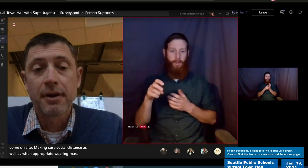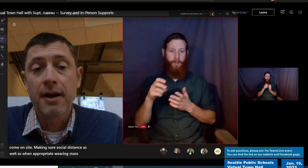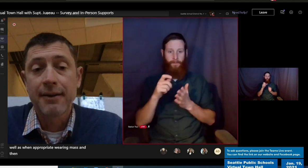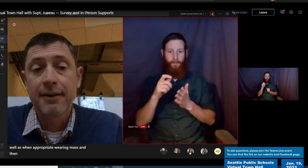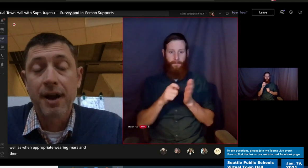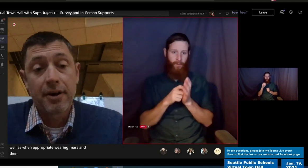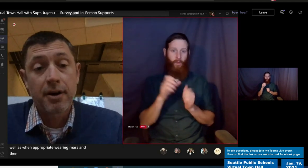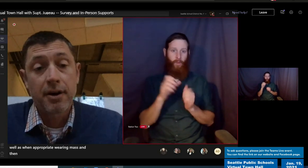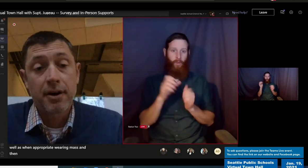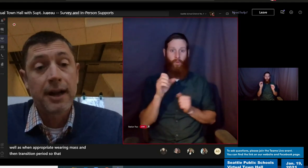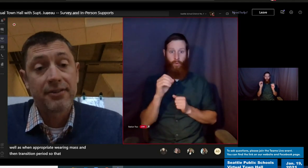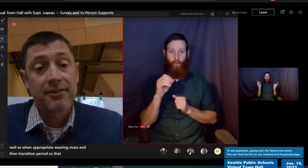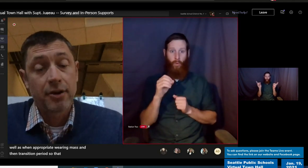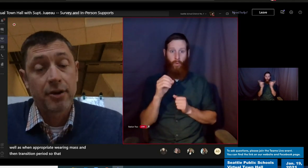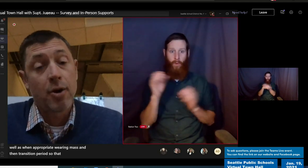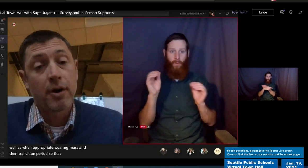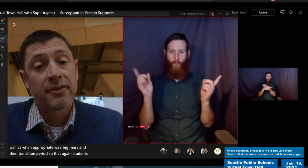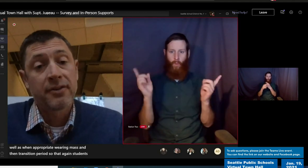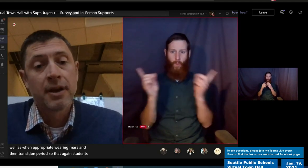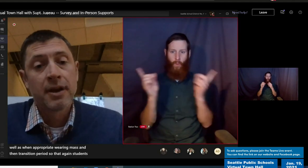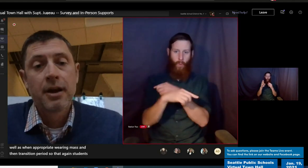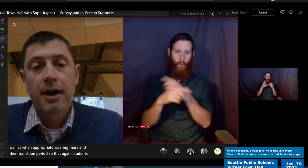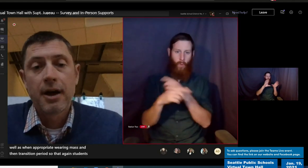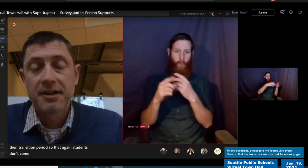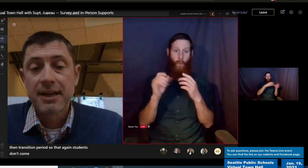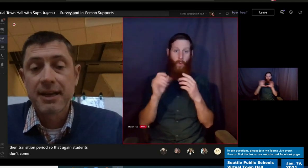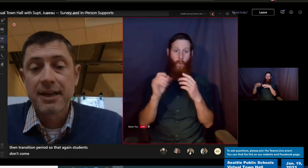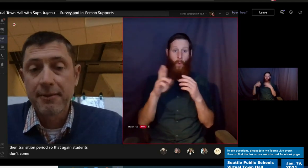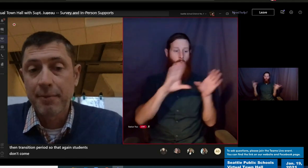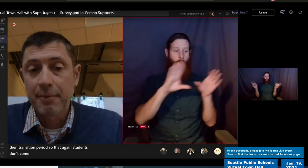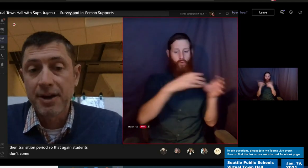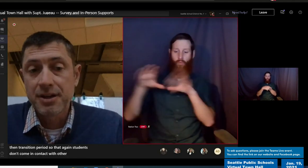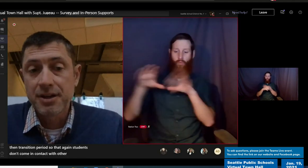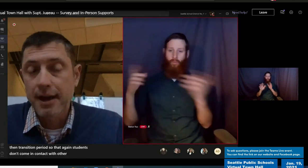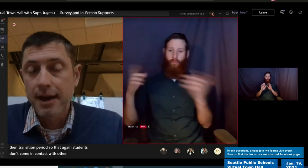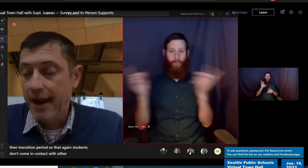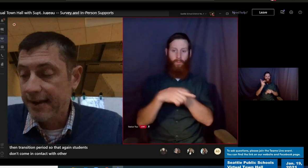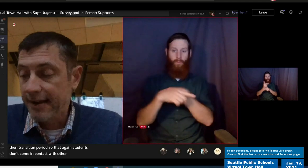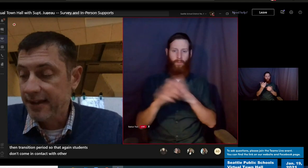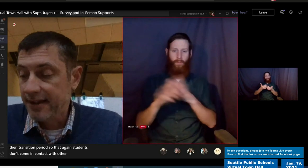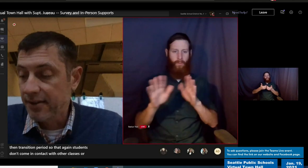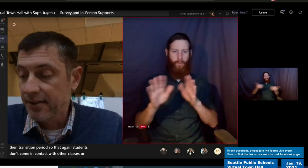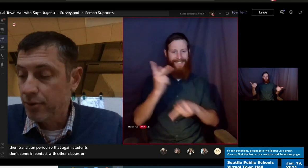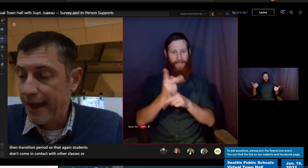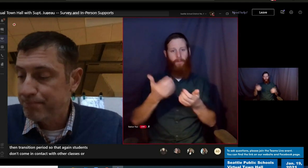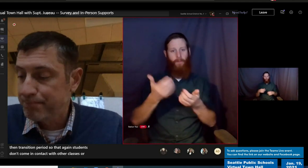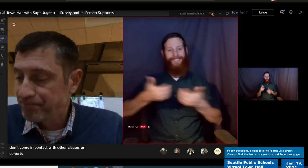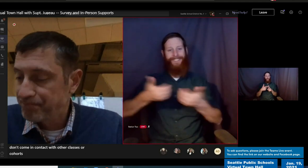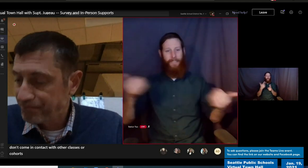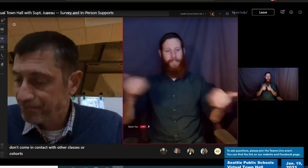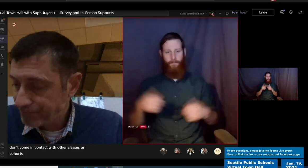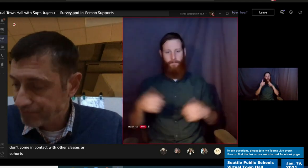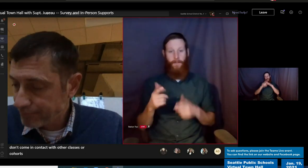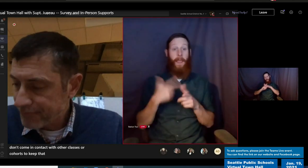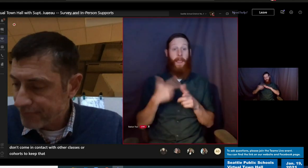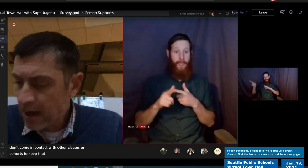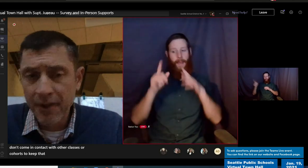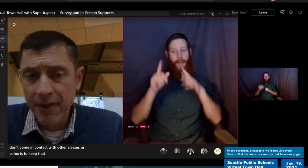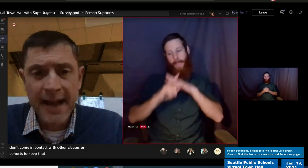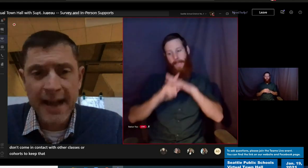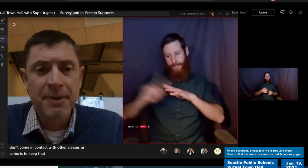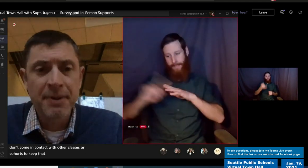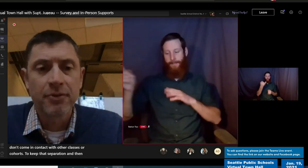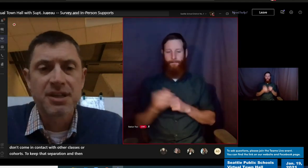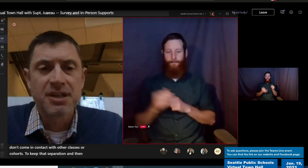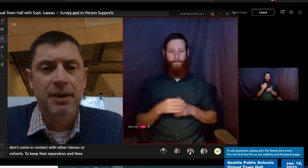with other classes or cohorts to keep that separation and then exiting the school day. The last piece